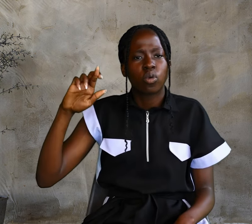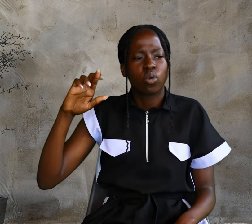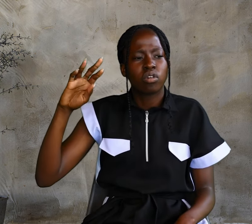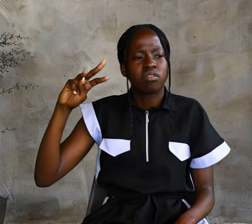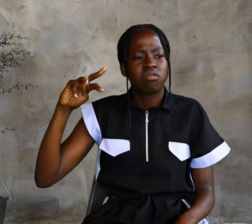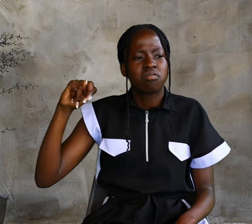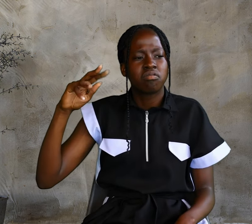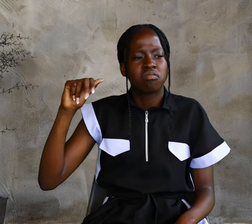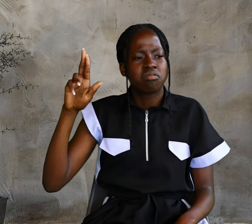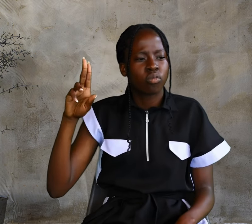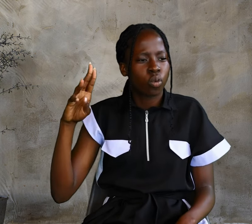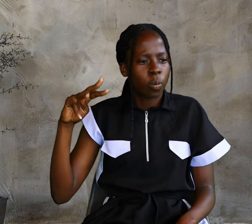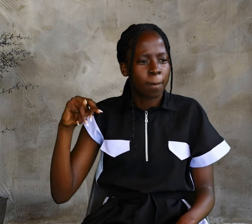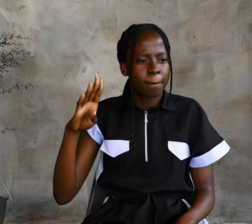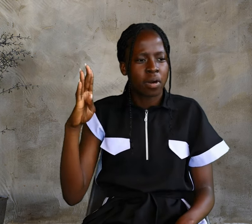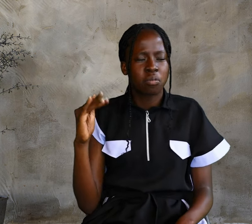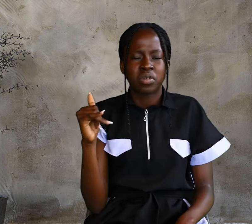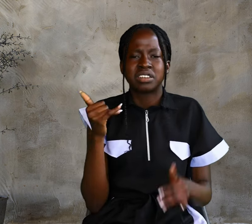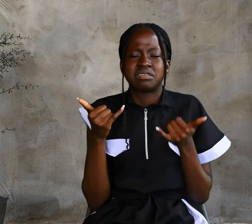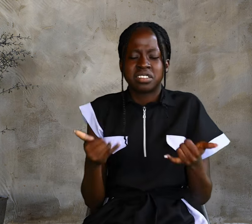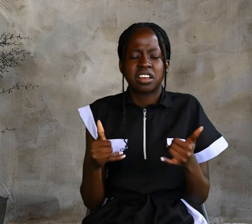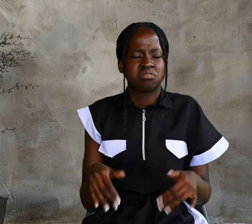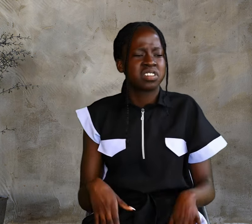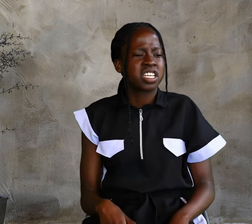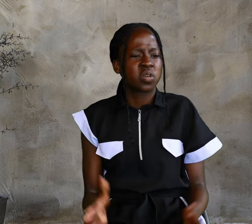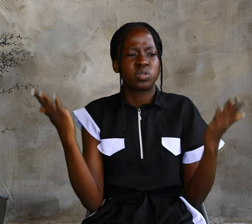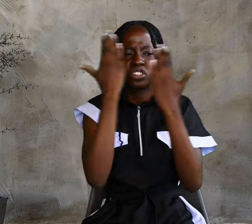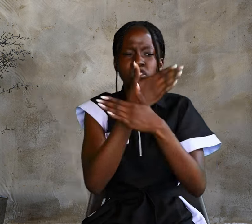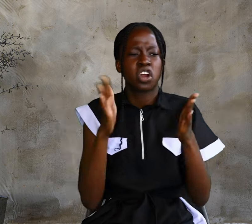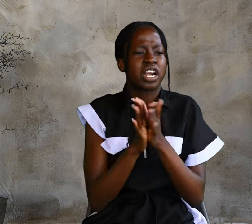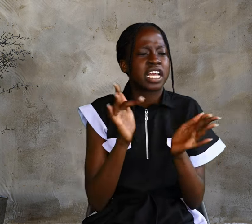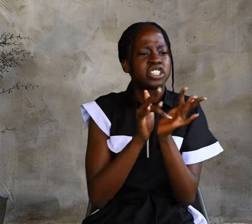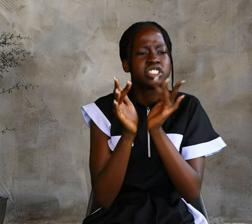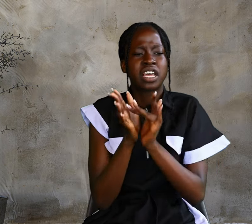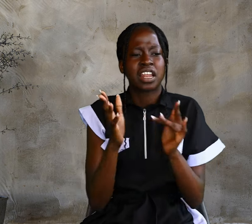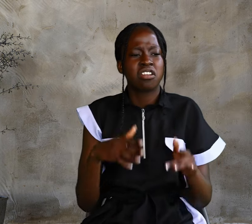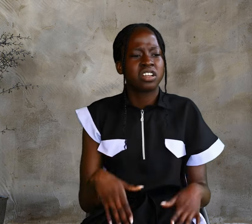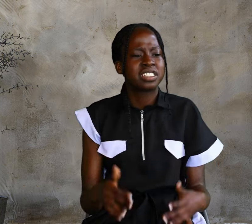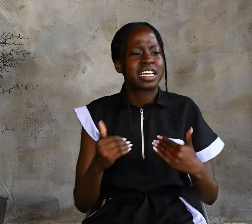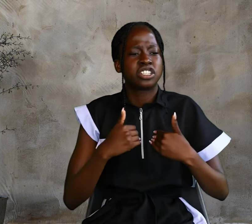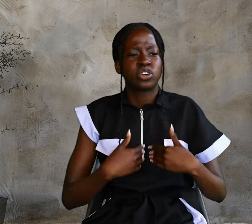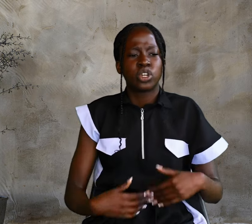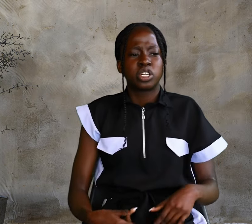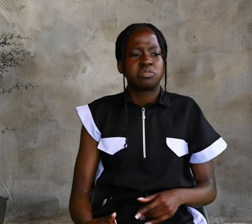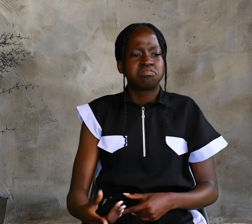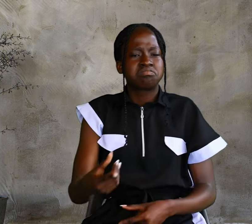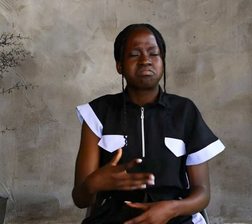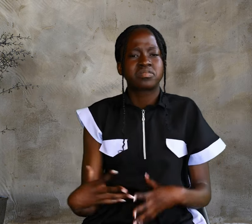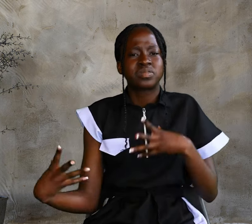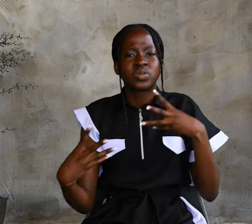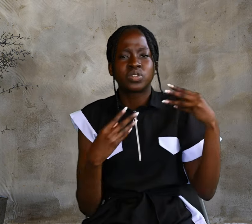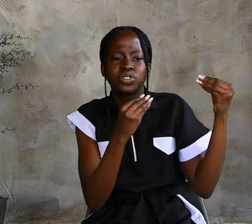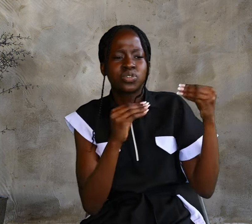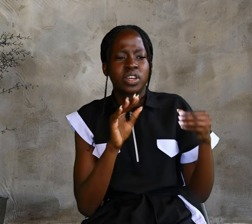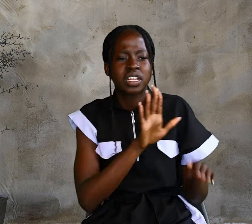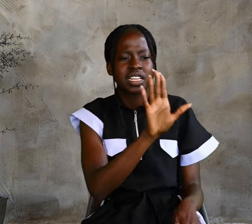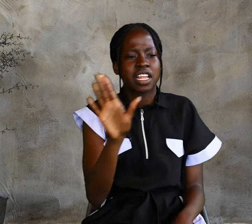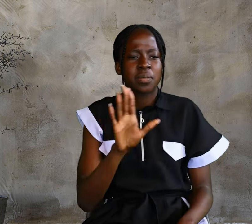By now it was dark, and Jesus had not yet joined them. A strong